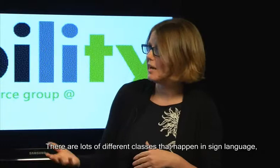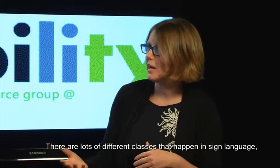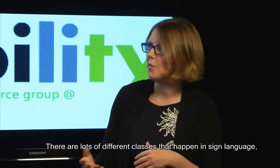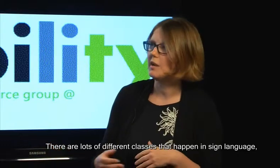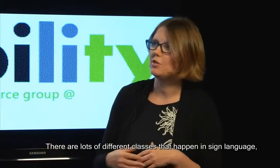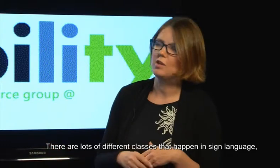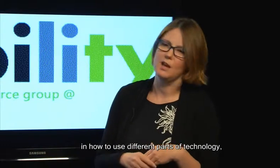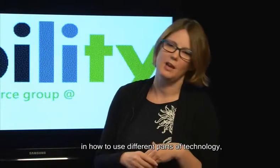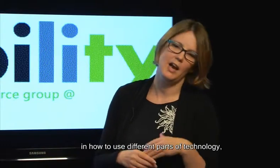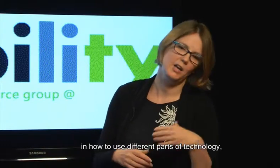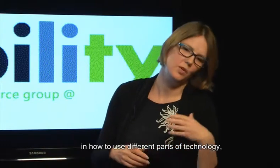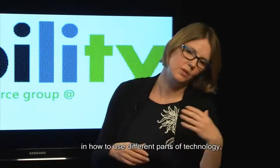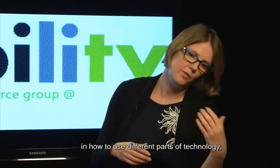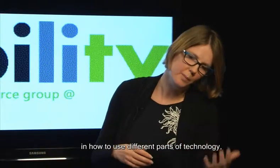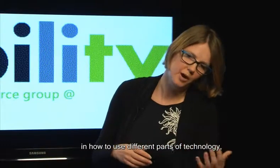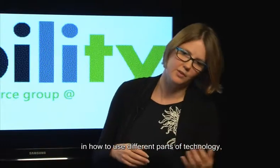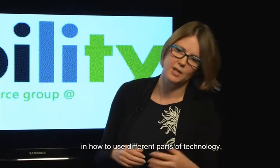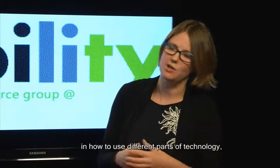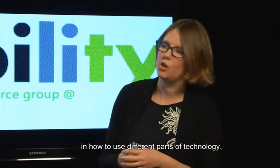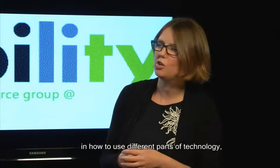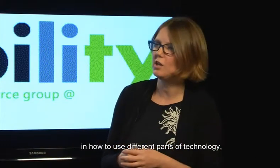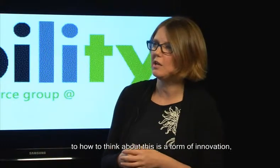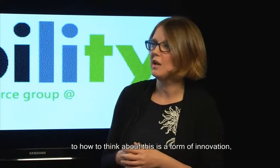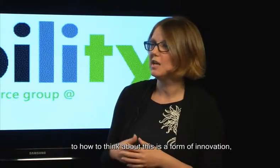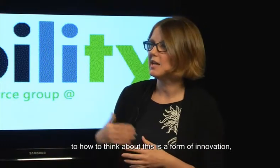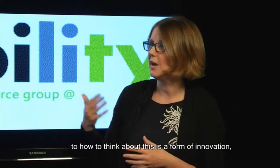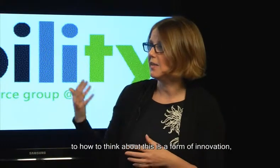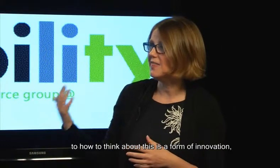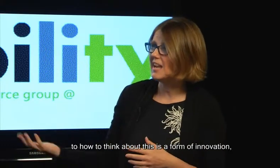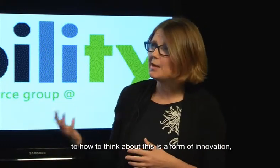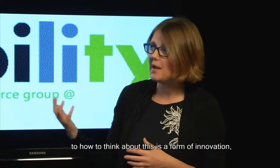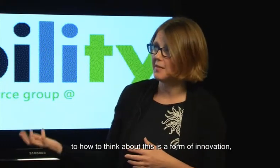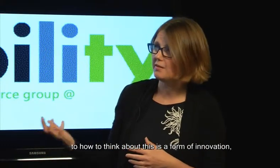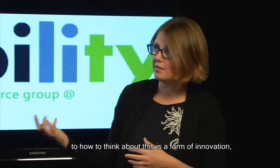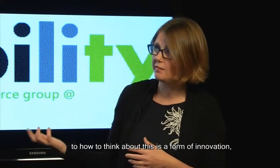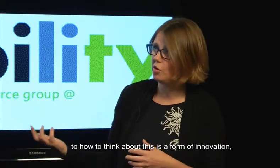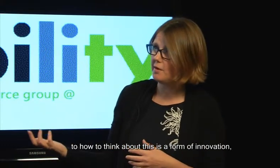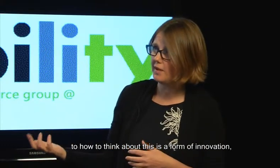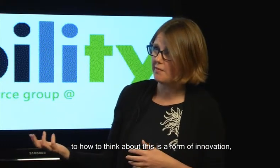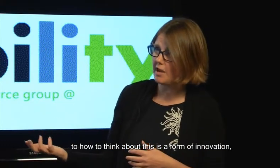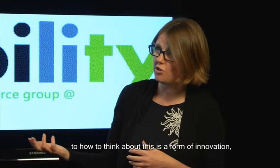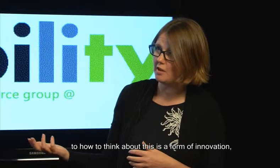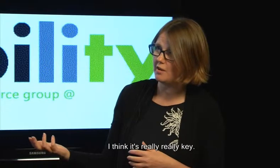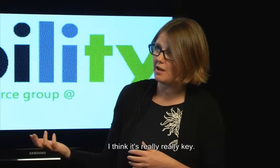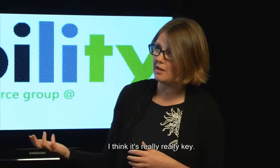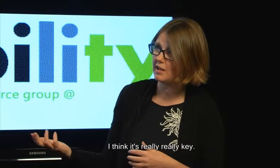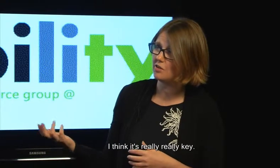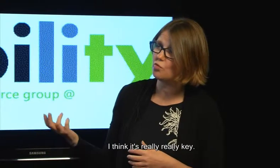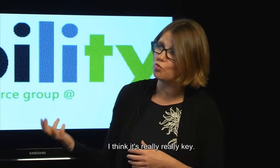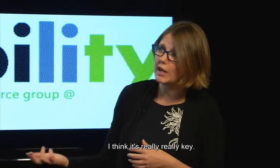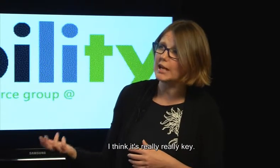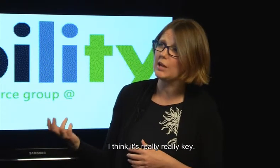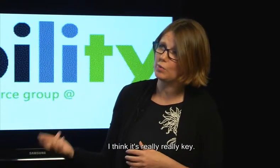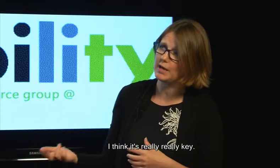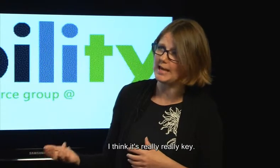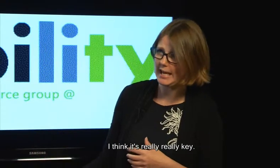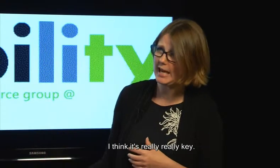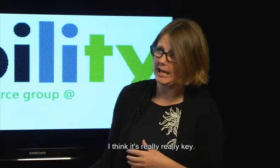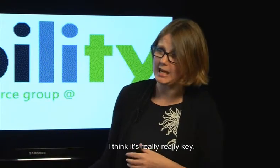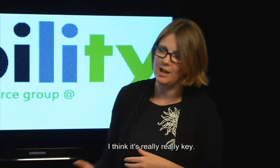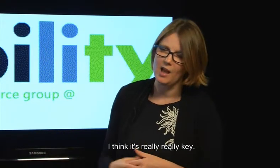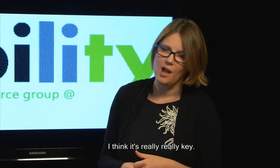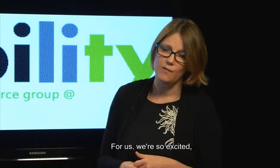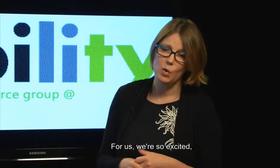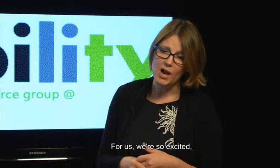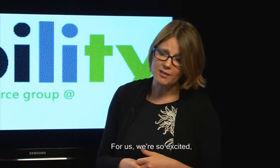sign language in how to use different parts of technology to how to think about this as a form of innovation I think is really really